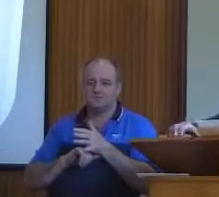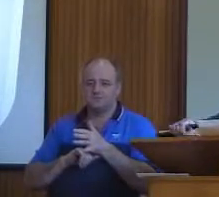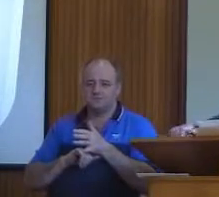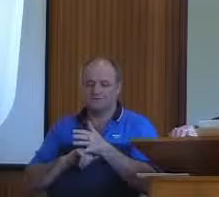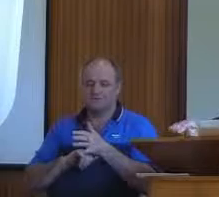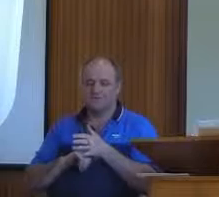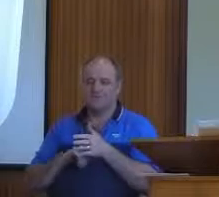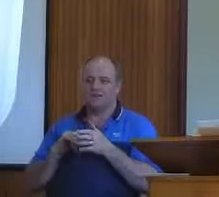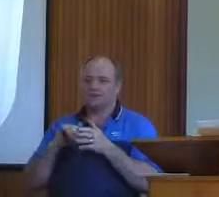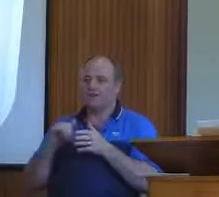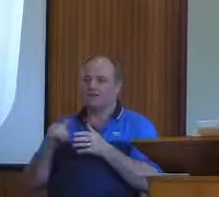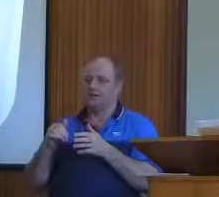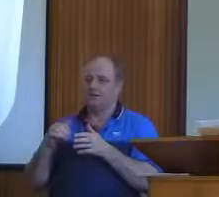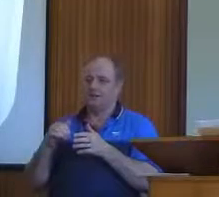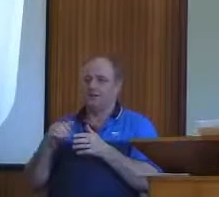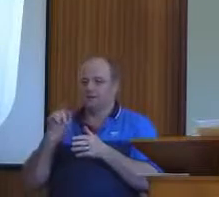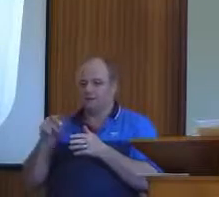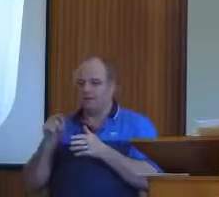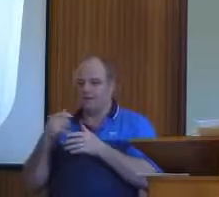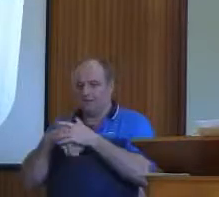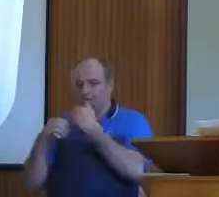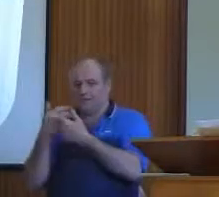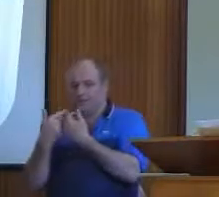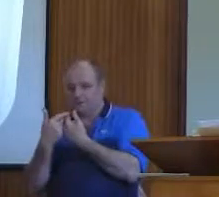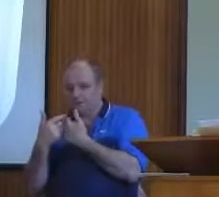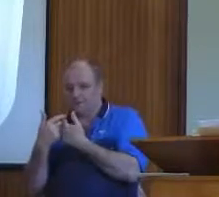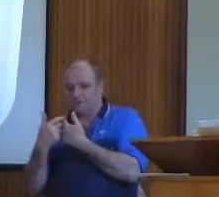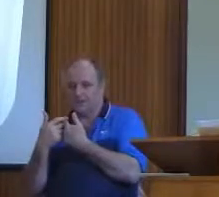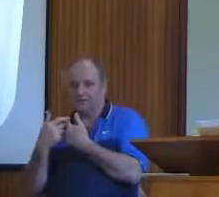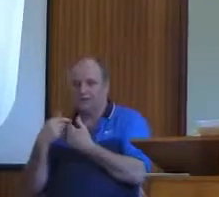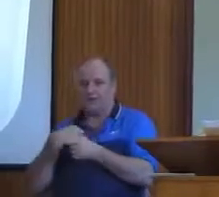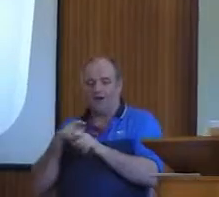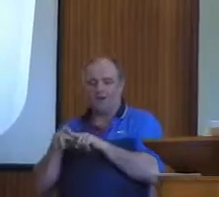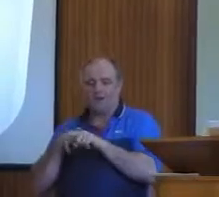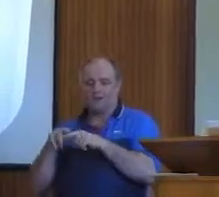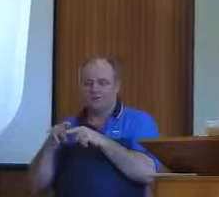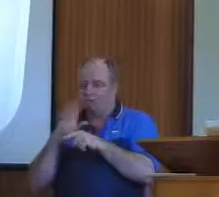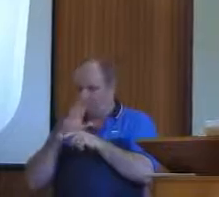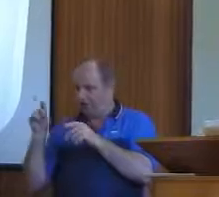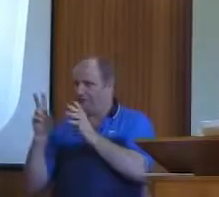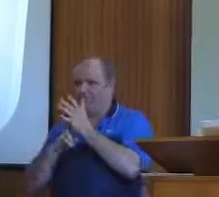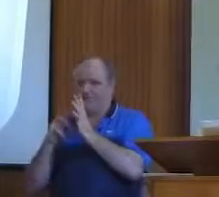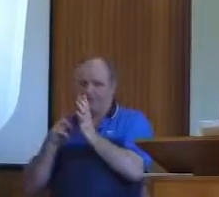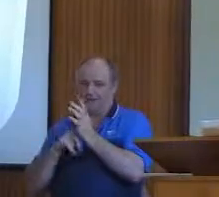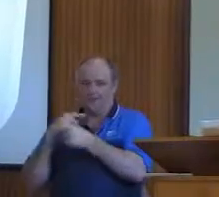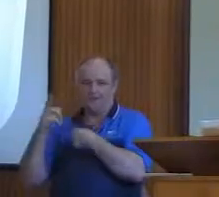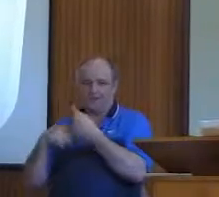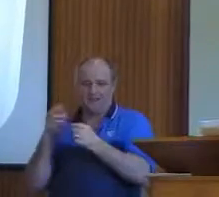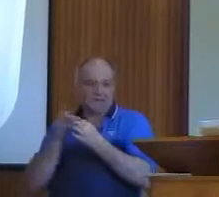is concerned. But from then on I've been trying to make up for lost time. that's a sign of new life in Christ.